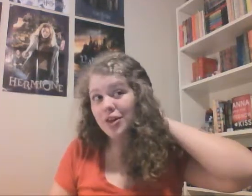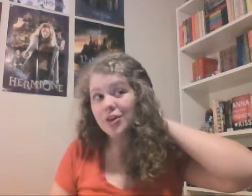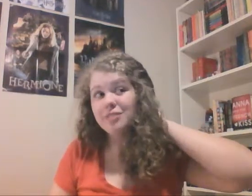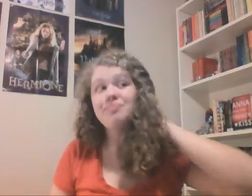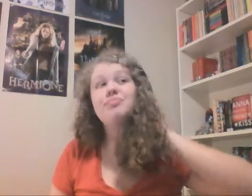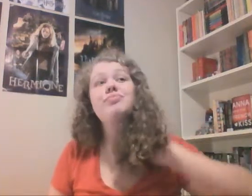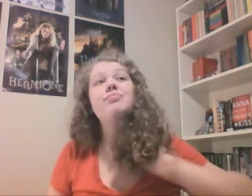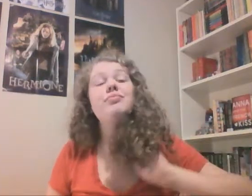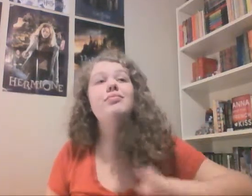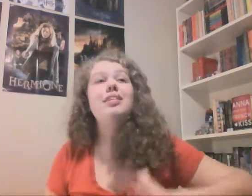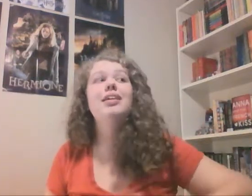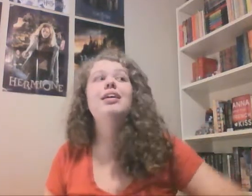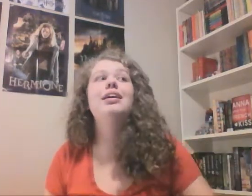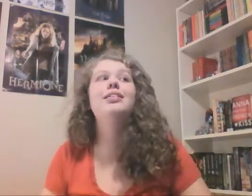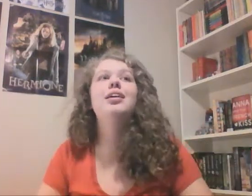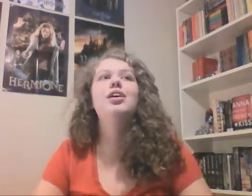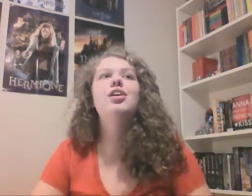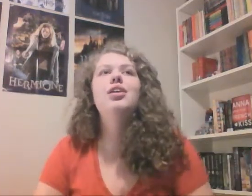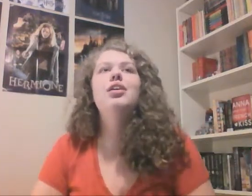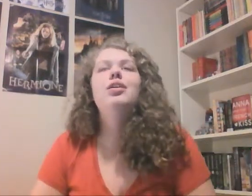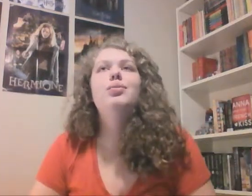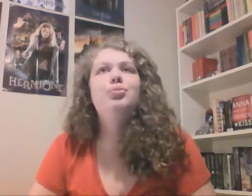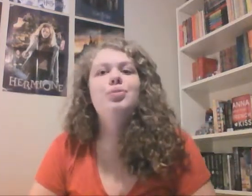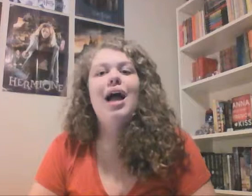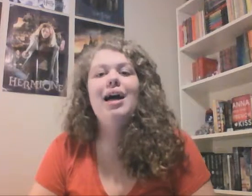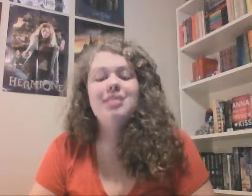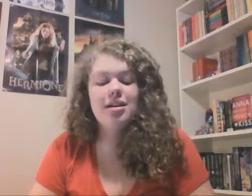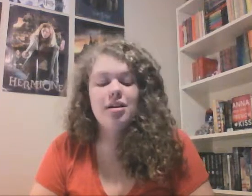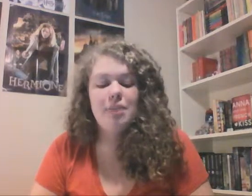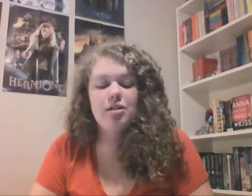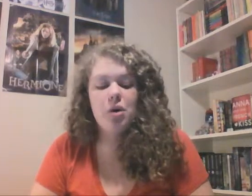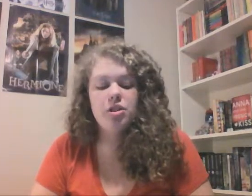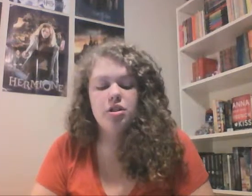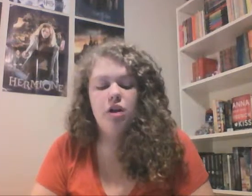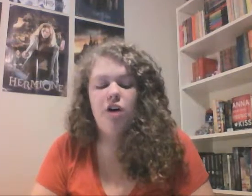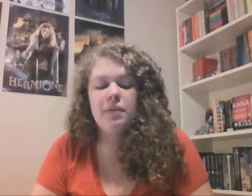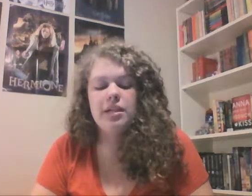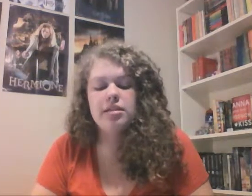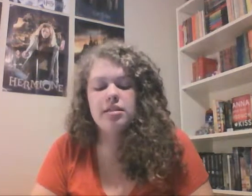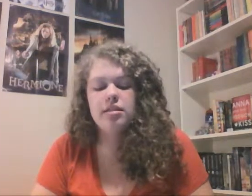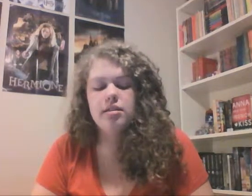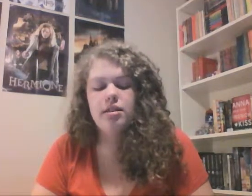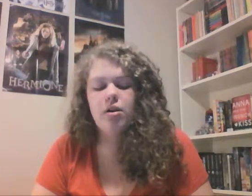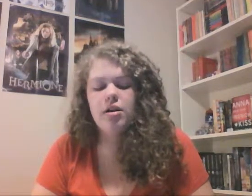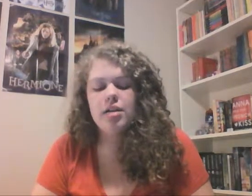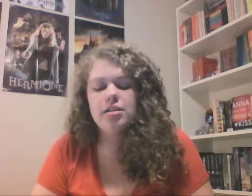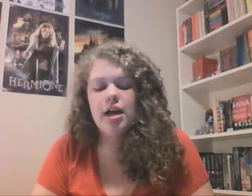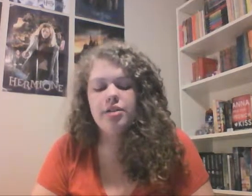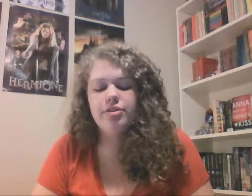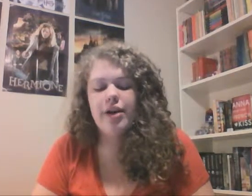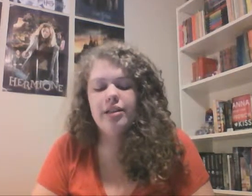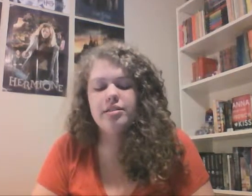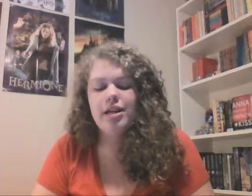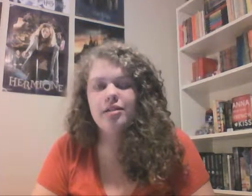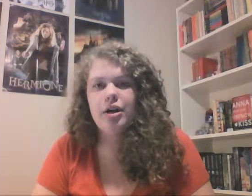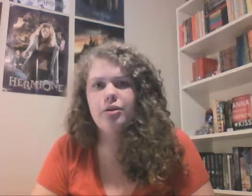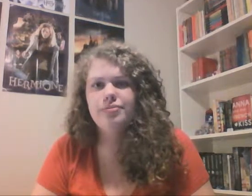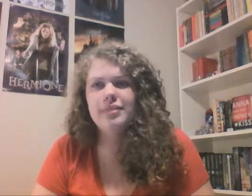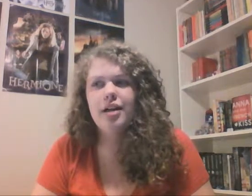her and as they're about to walk to the loft because they're already outside so Alec's like oh yeah